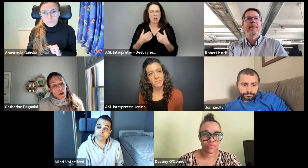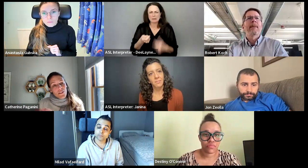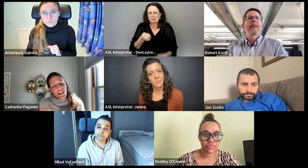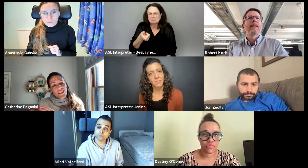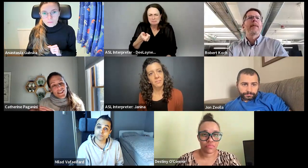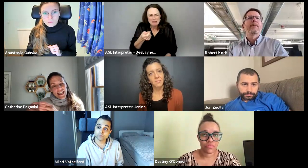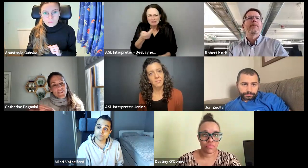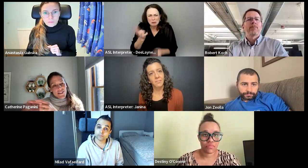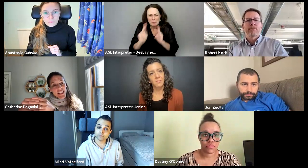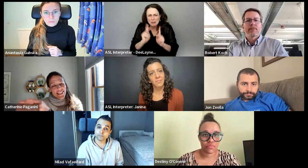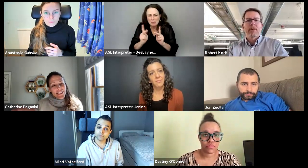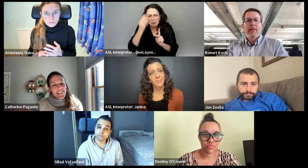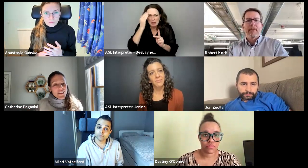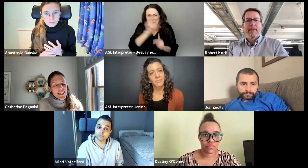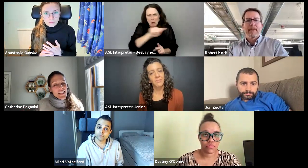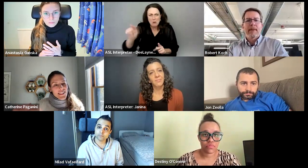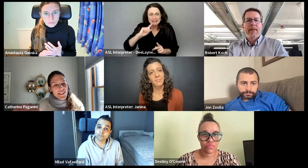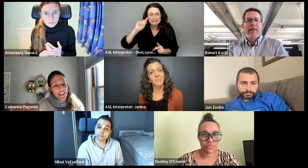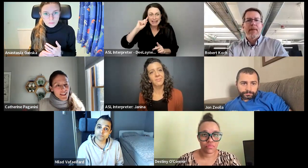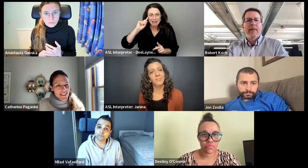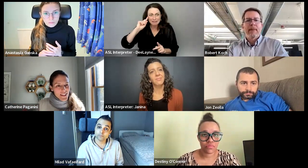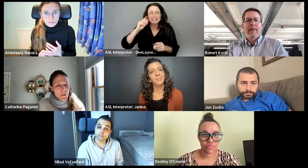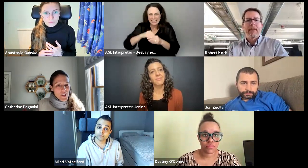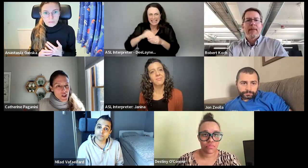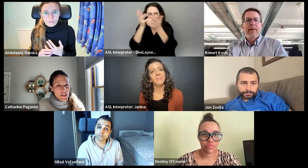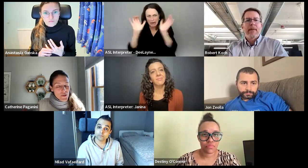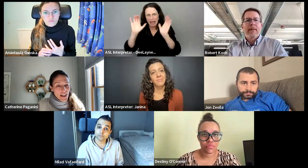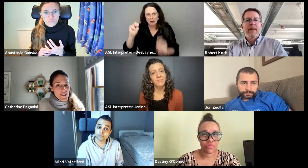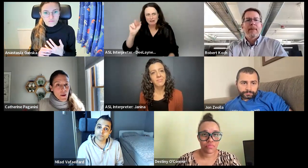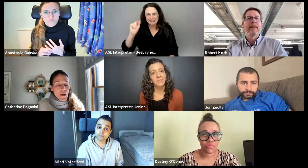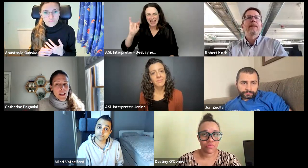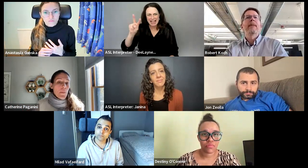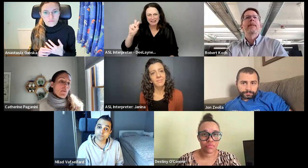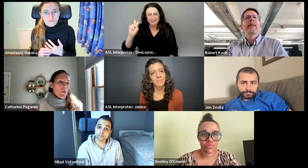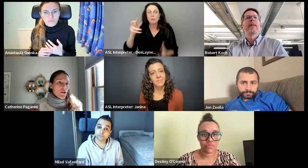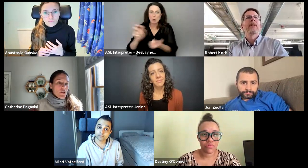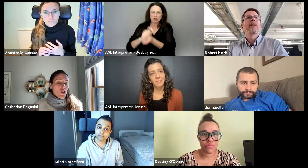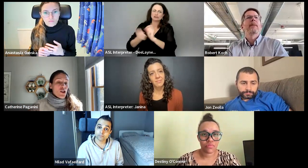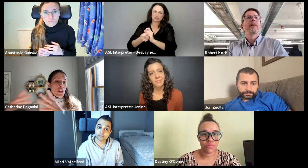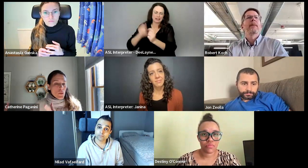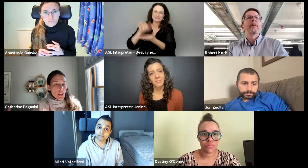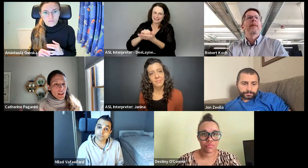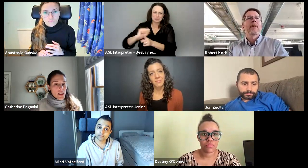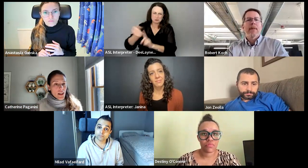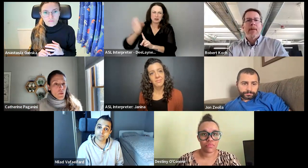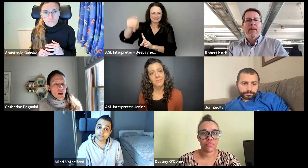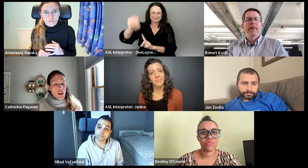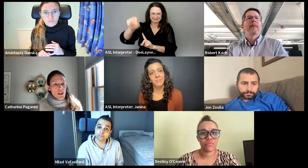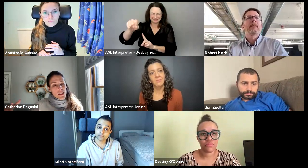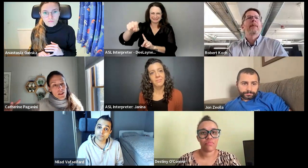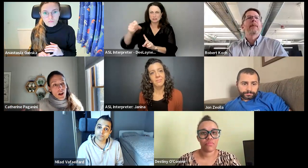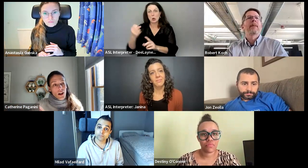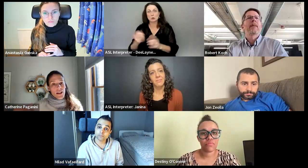people that we know of that are deaf in cloud native. And that's one of the things that we want to change, right? So, maybe we just start with